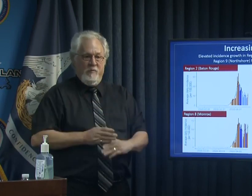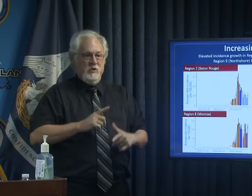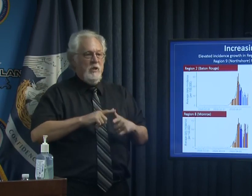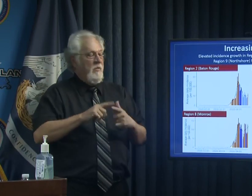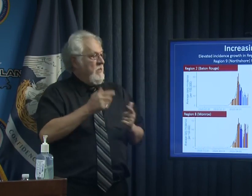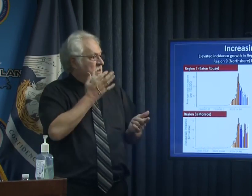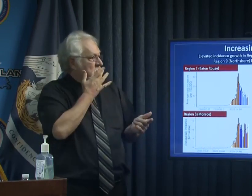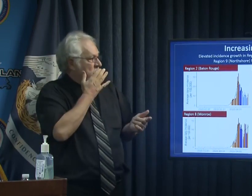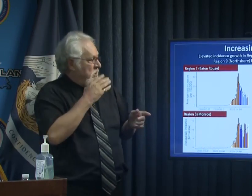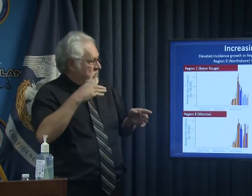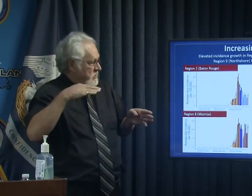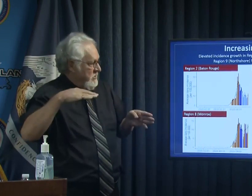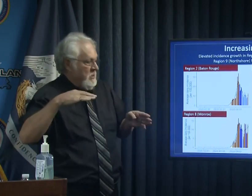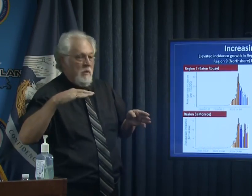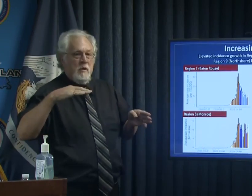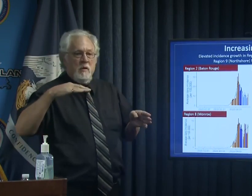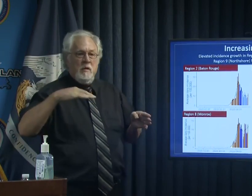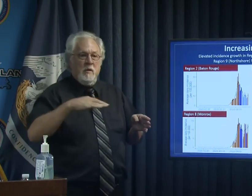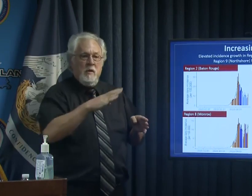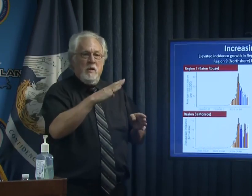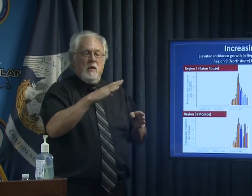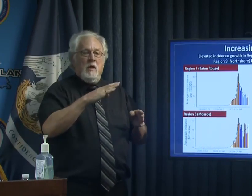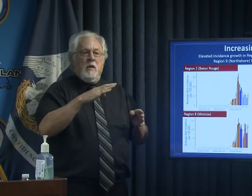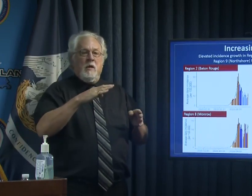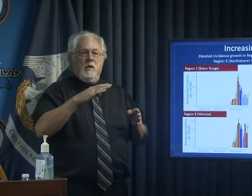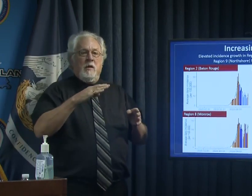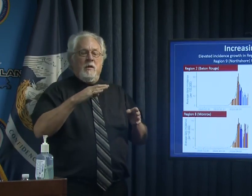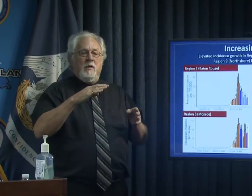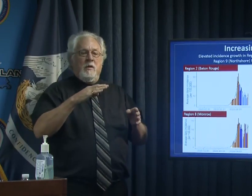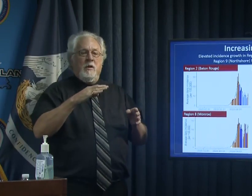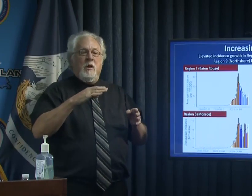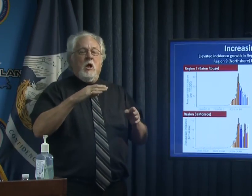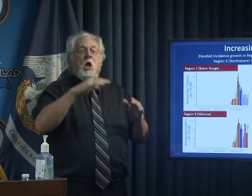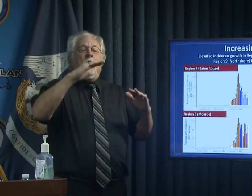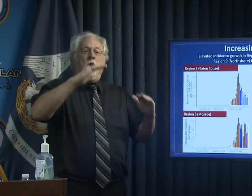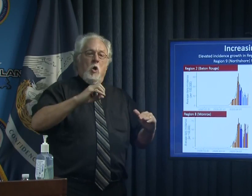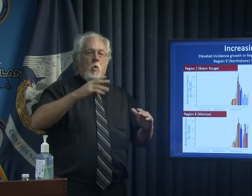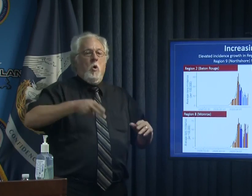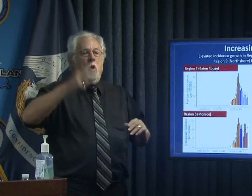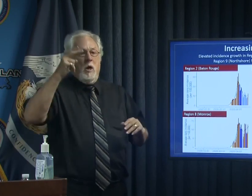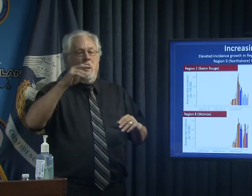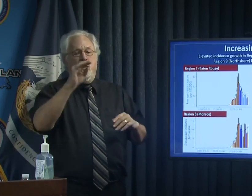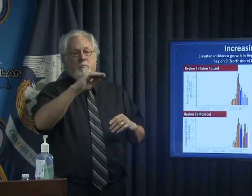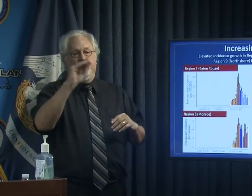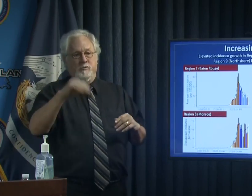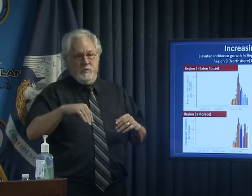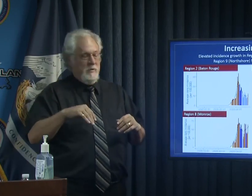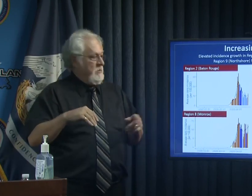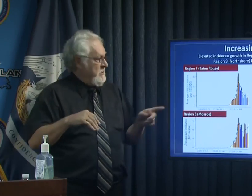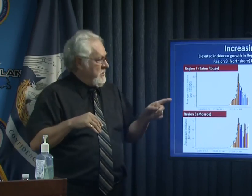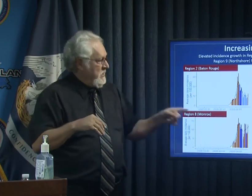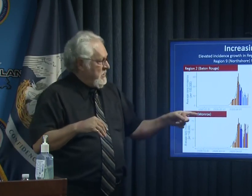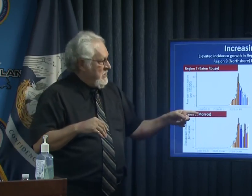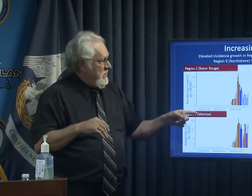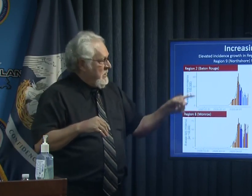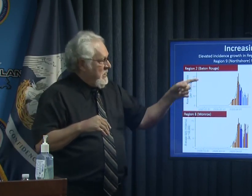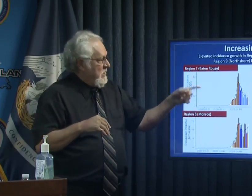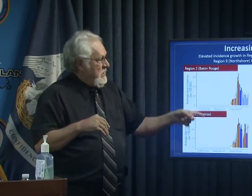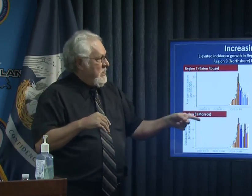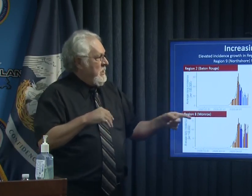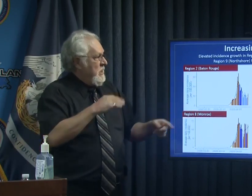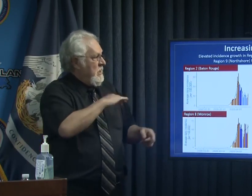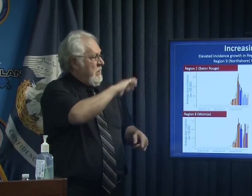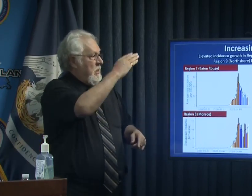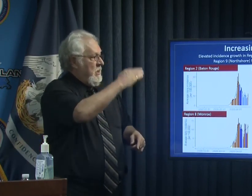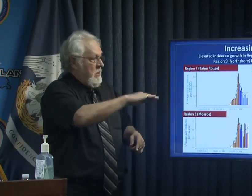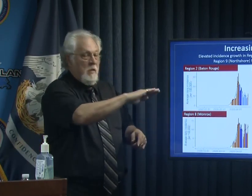on the slope um and lie or hoe I'm sorry low or high incidence these curves as I mentioned